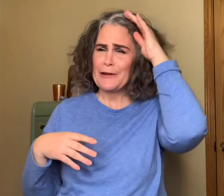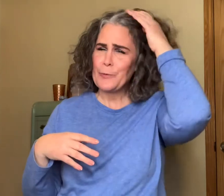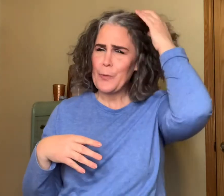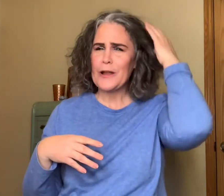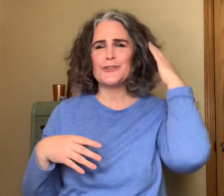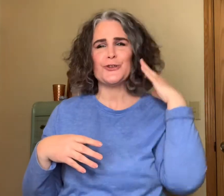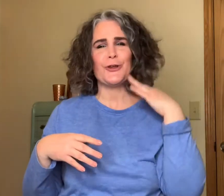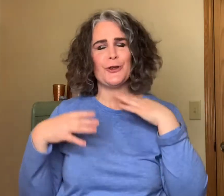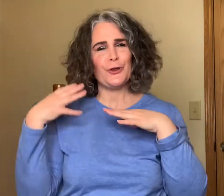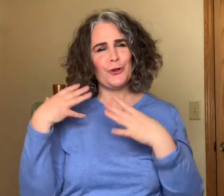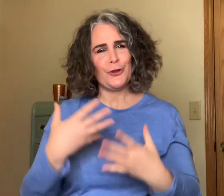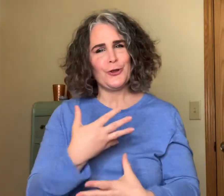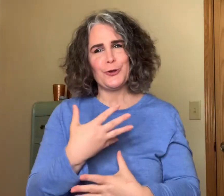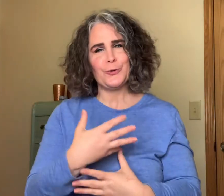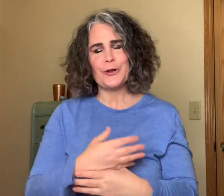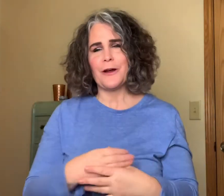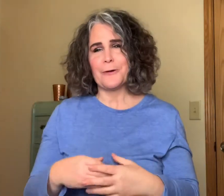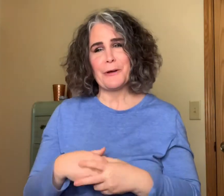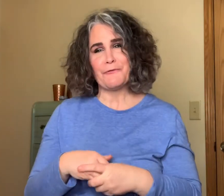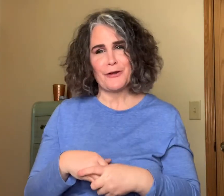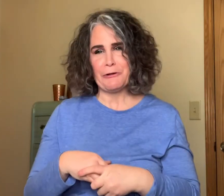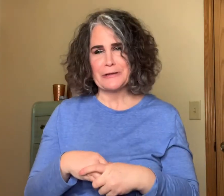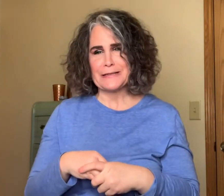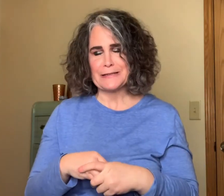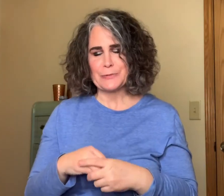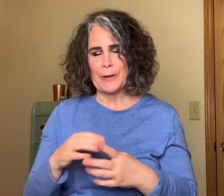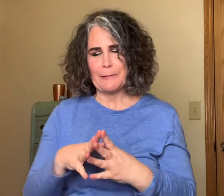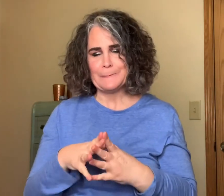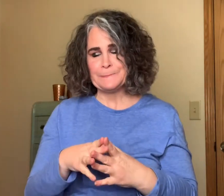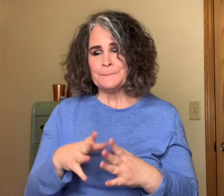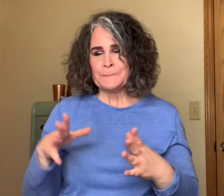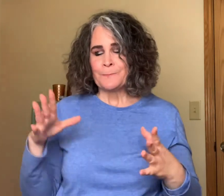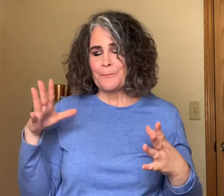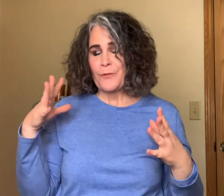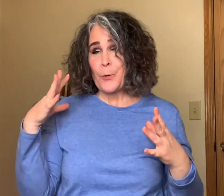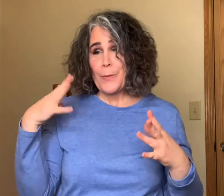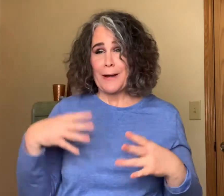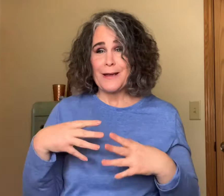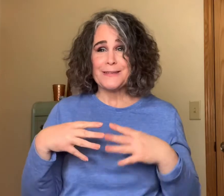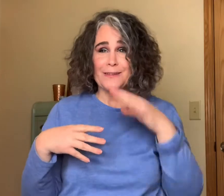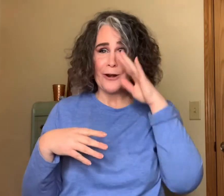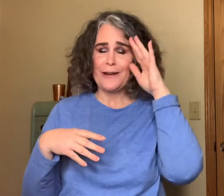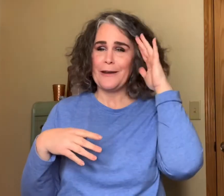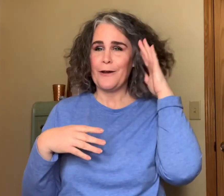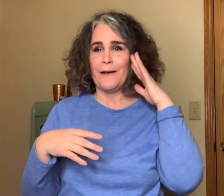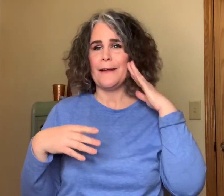watch you talk about fragrance as well. When I started on